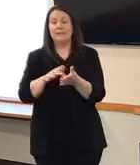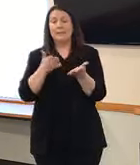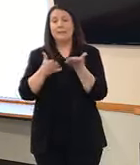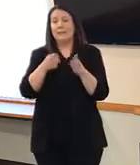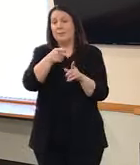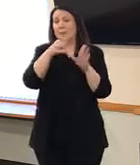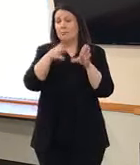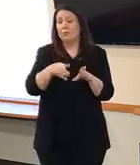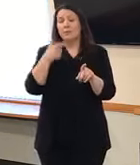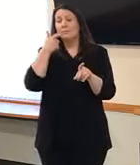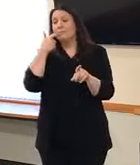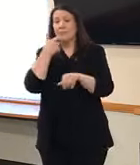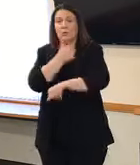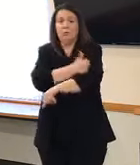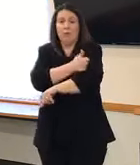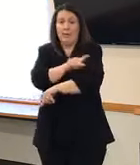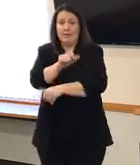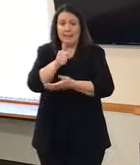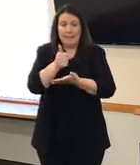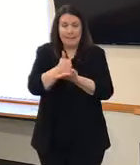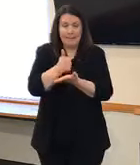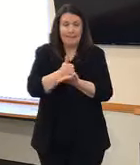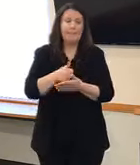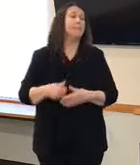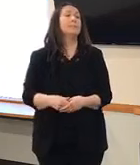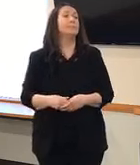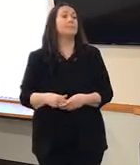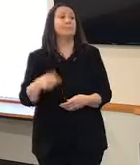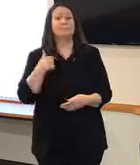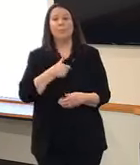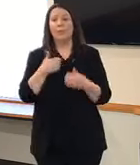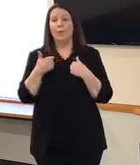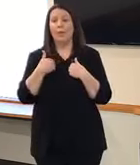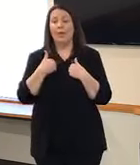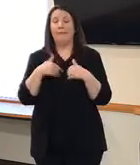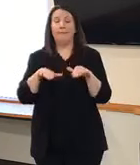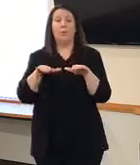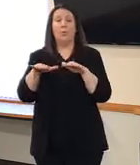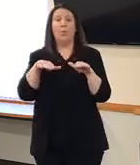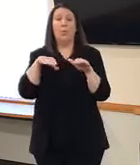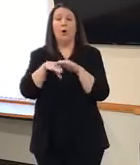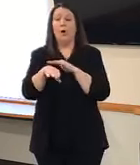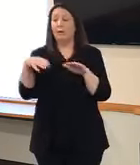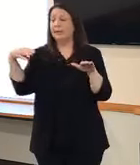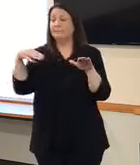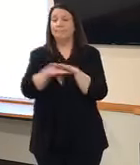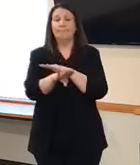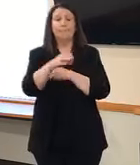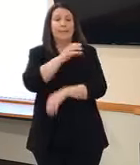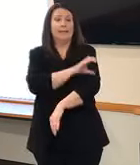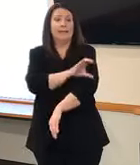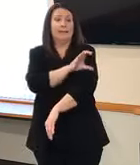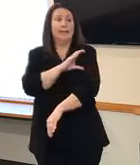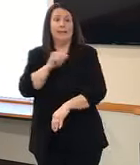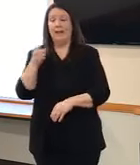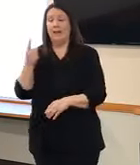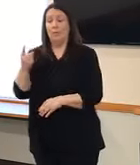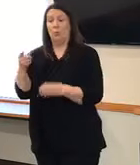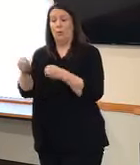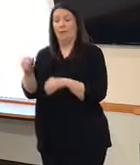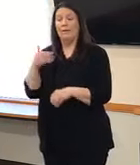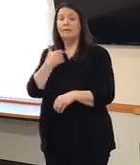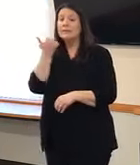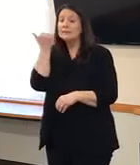drug addiction and want help with that. We have walk-in clinic, and we also, at one of our offices, there is a dental